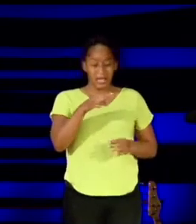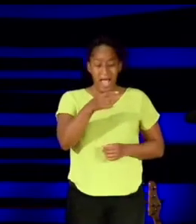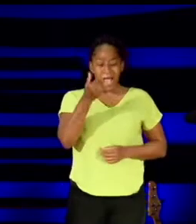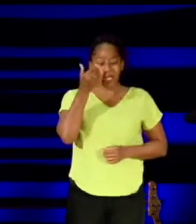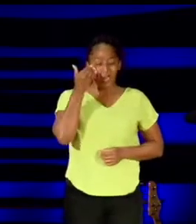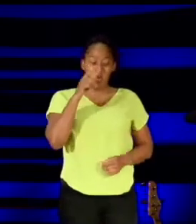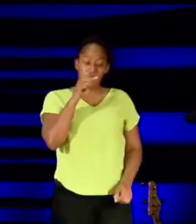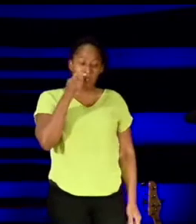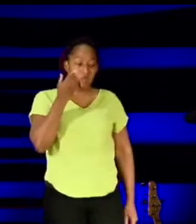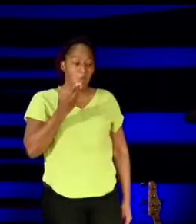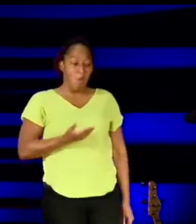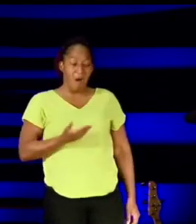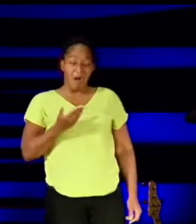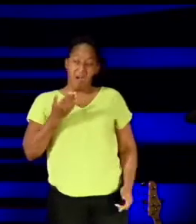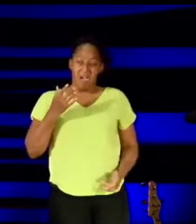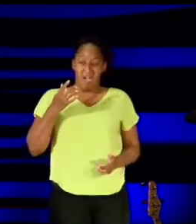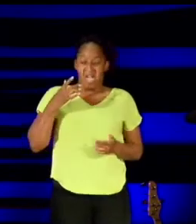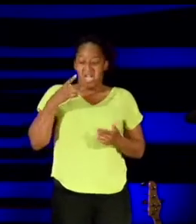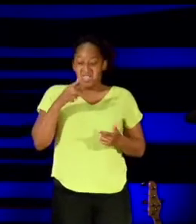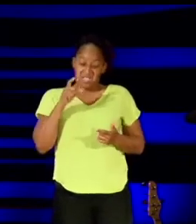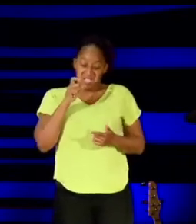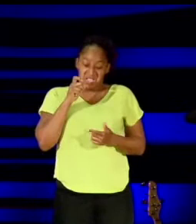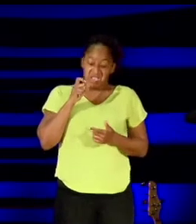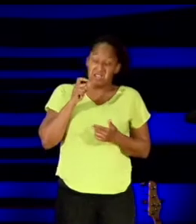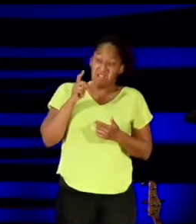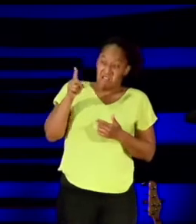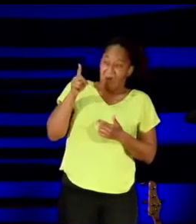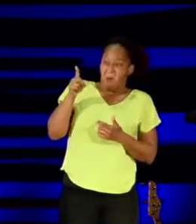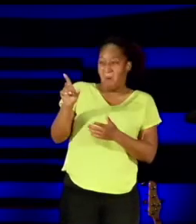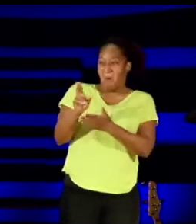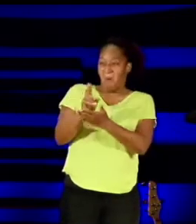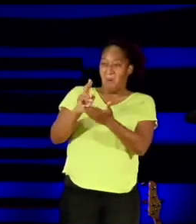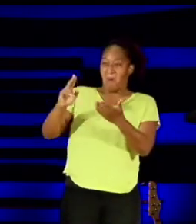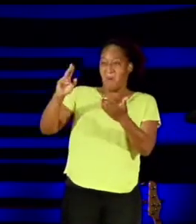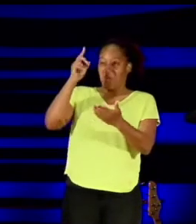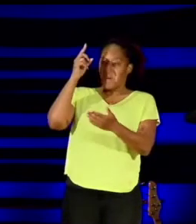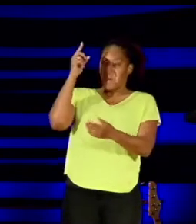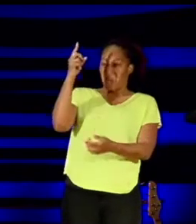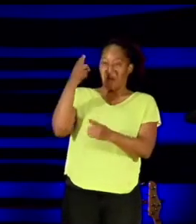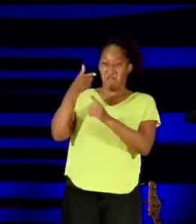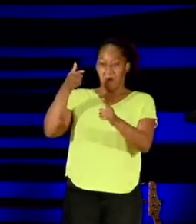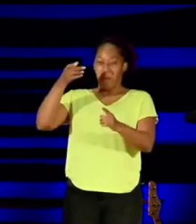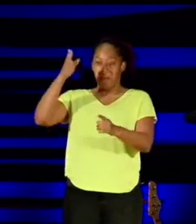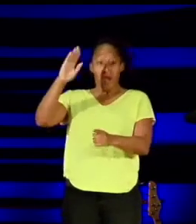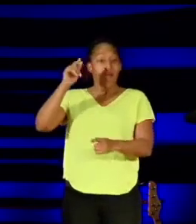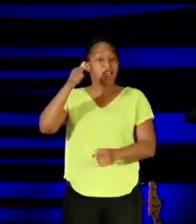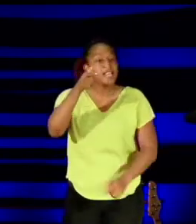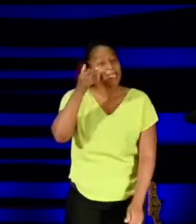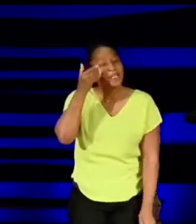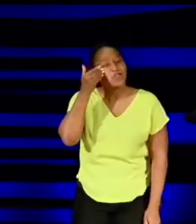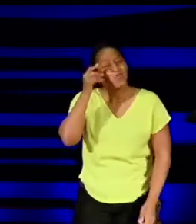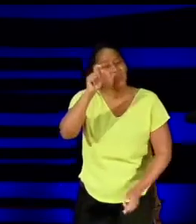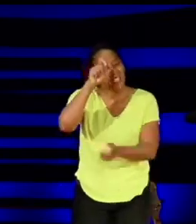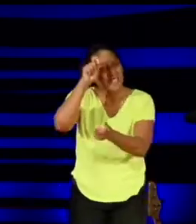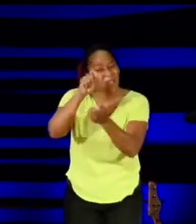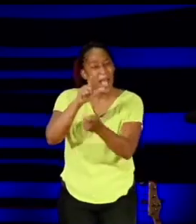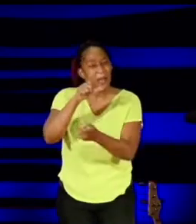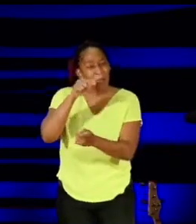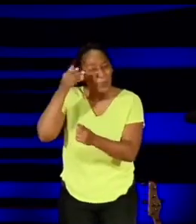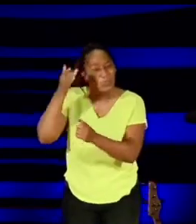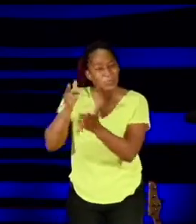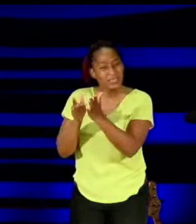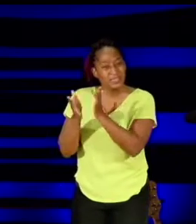unclean spirit, the Holy One of God. See, this unclean spirit knew exactly who Jesus was. No, he